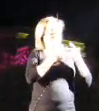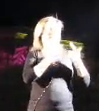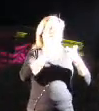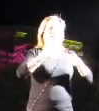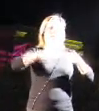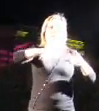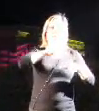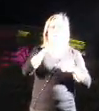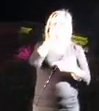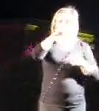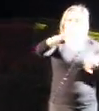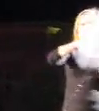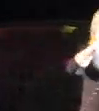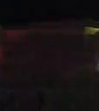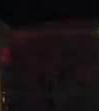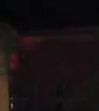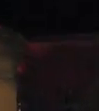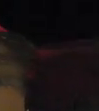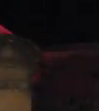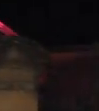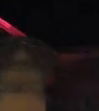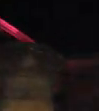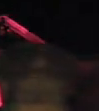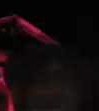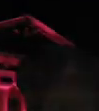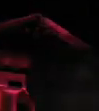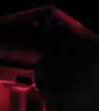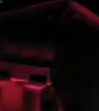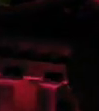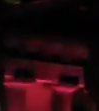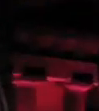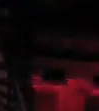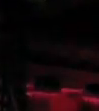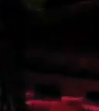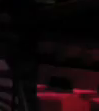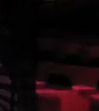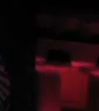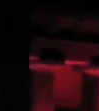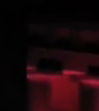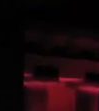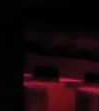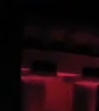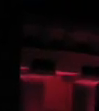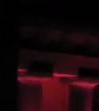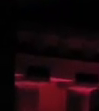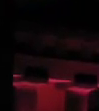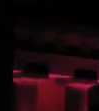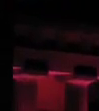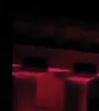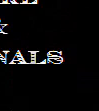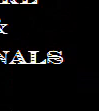of his artworks already. There's nothing like looking at art in front of historic urinals.